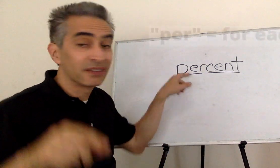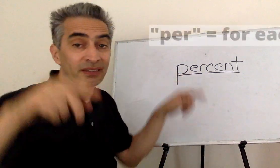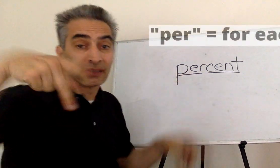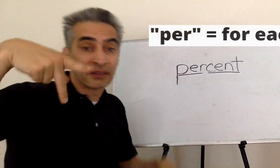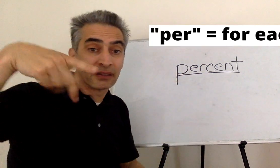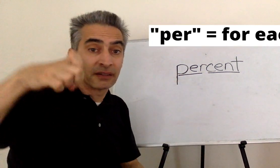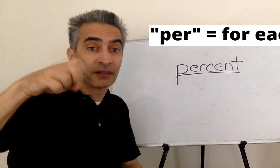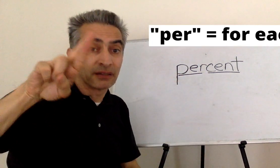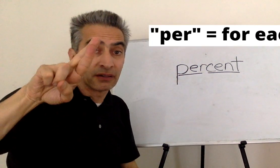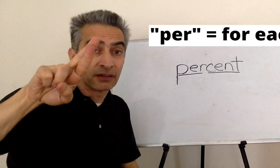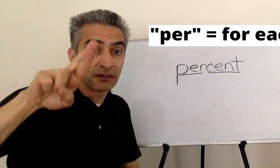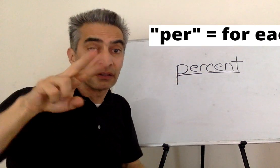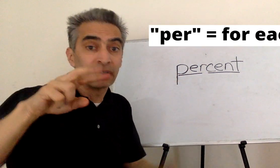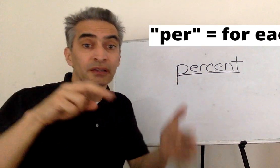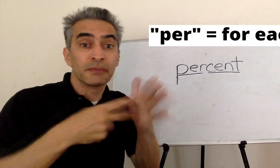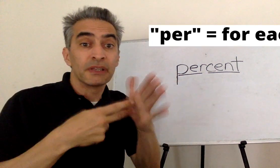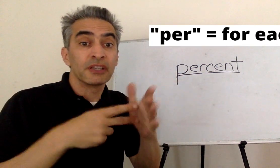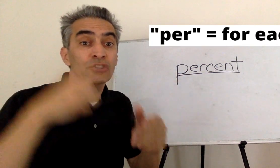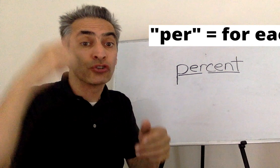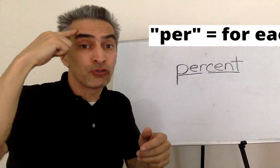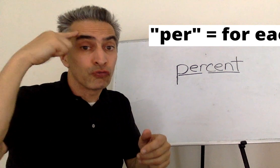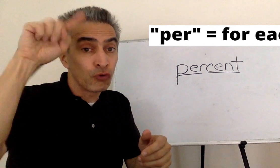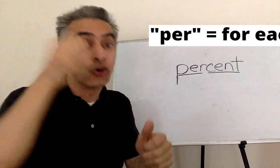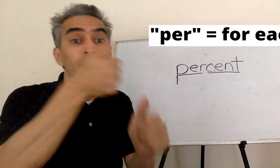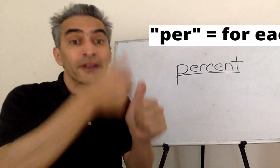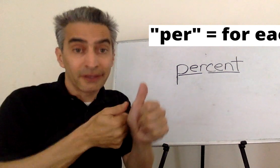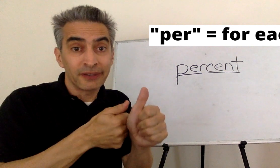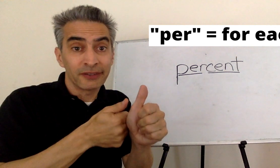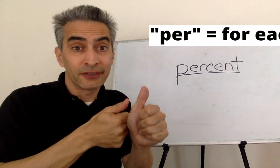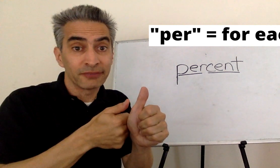Per means for each.